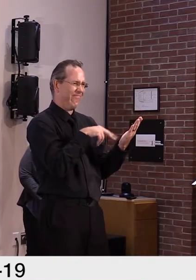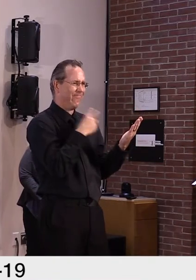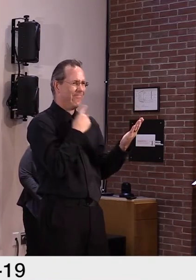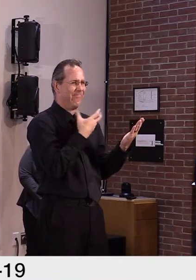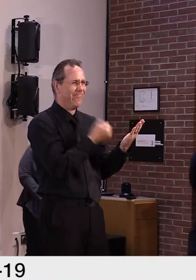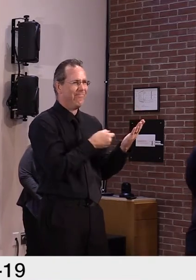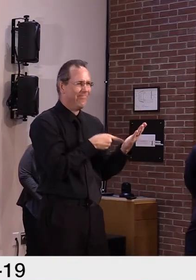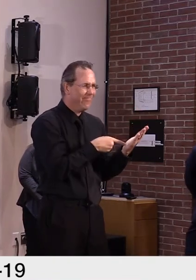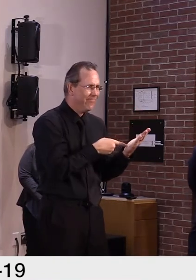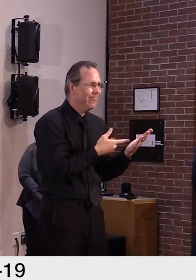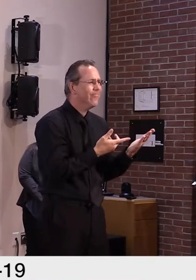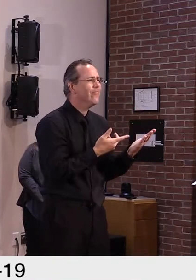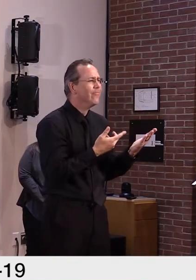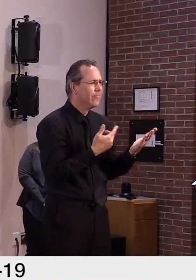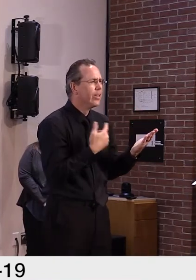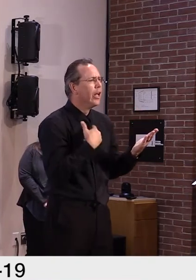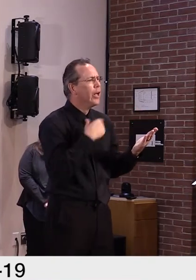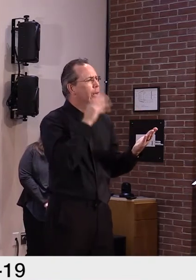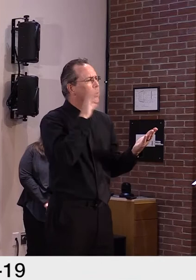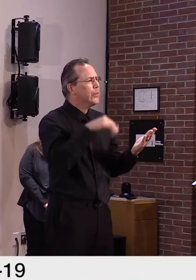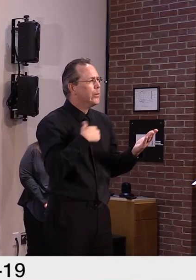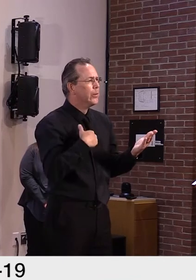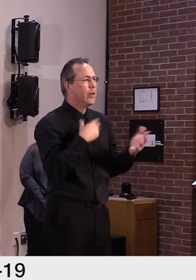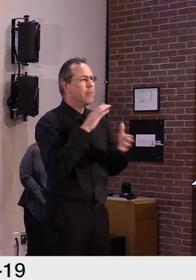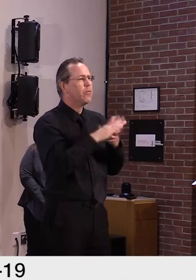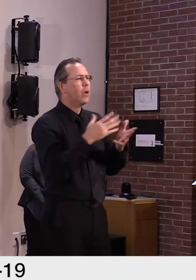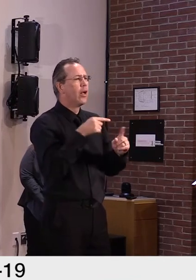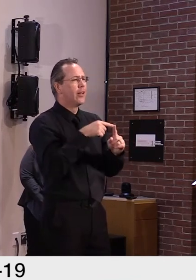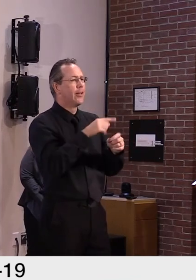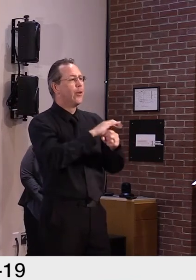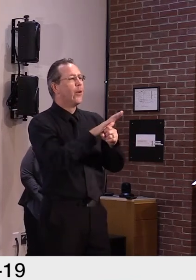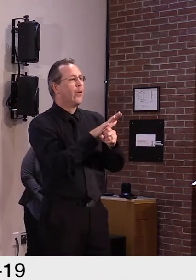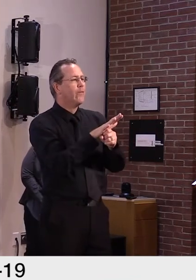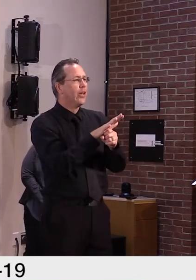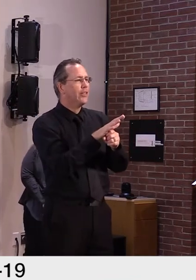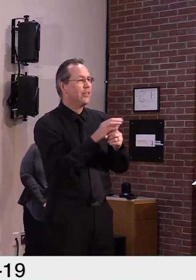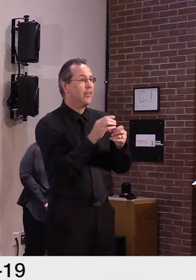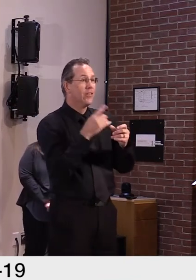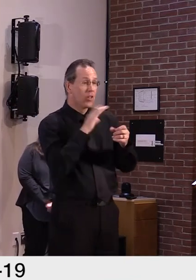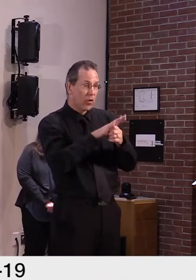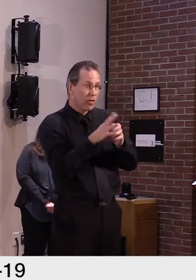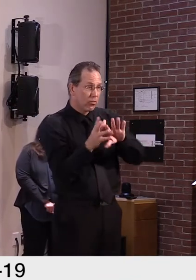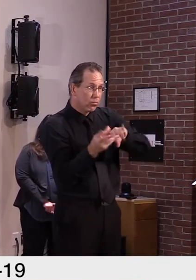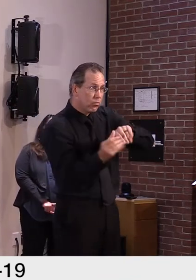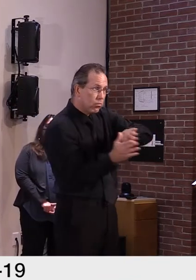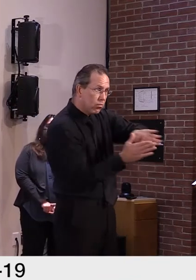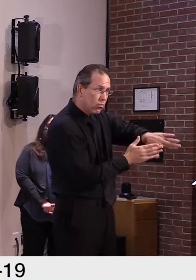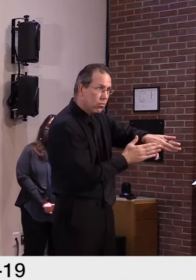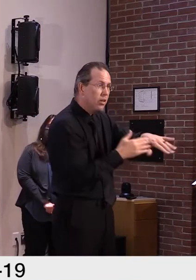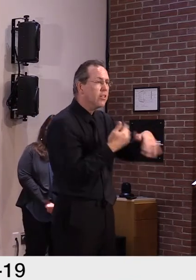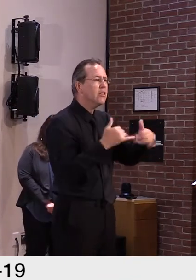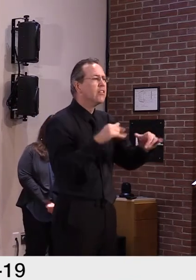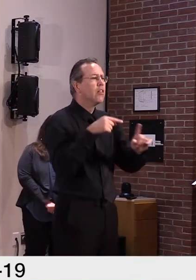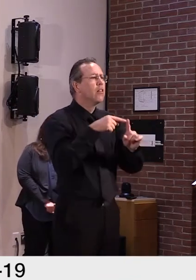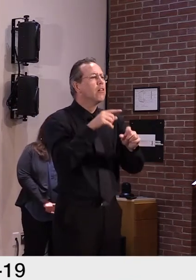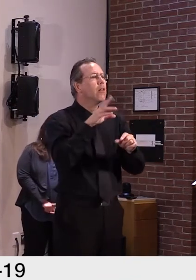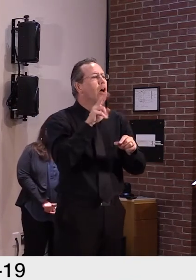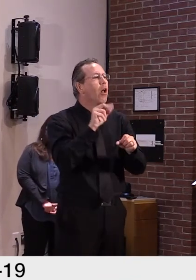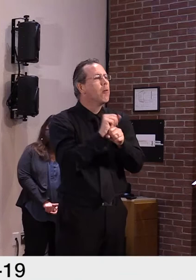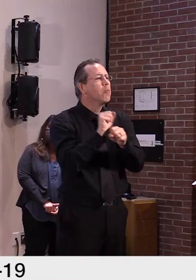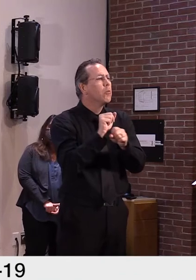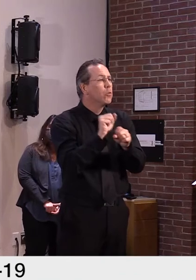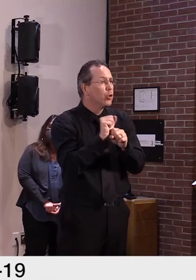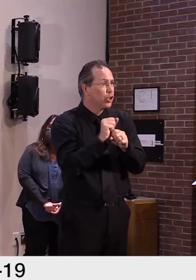we finally get through all of this, that we are still going to have workforce challenges in the state. We still desperately need